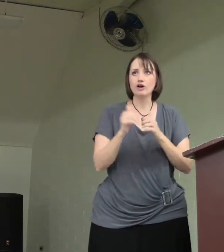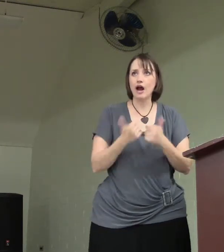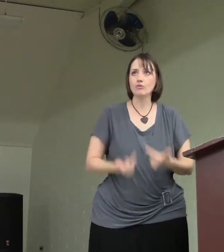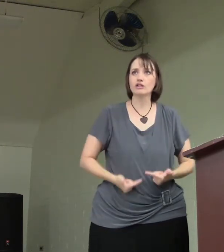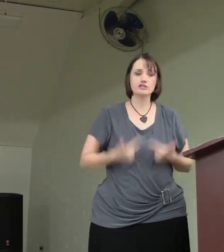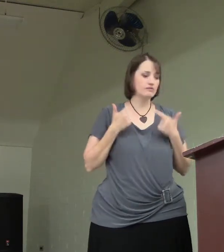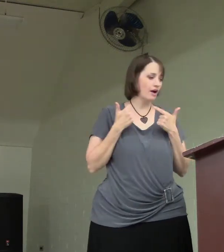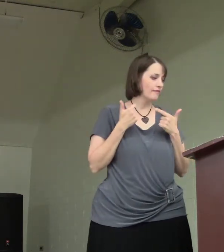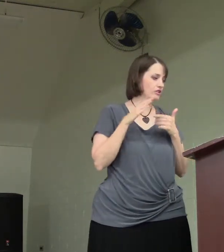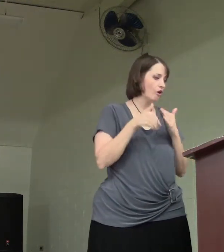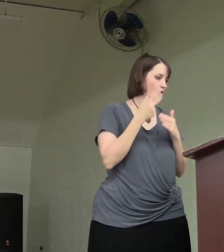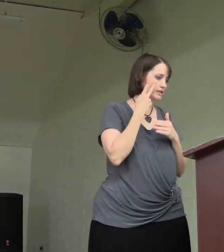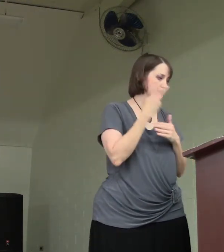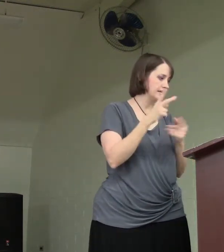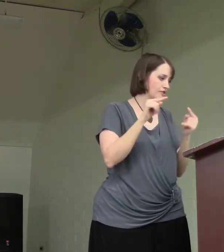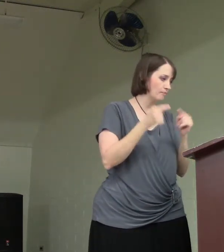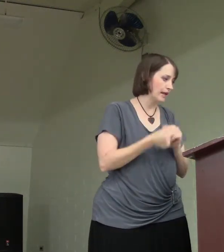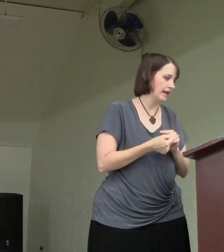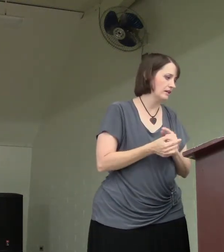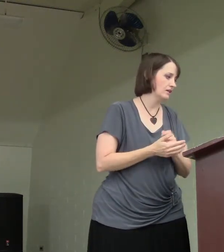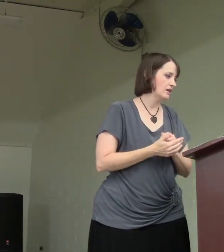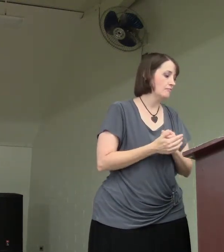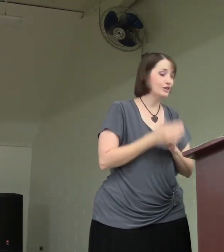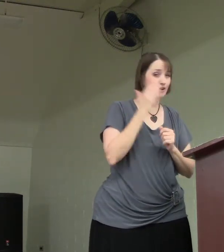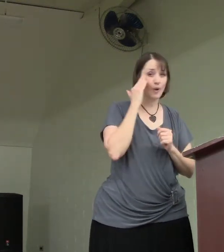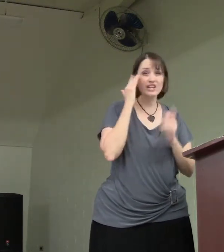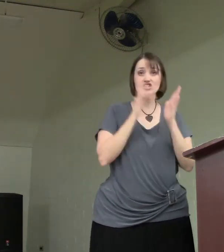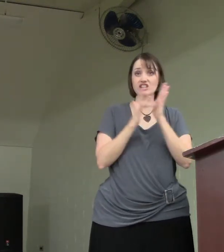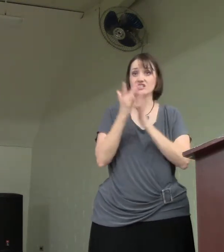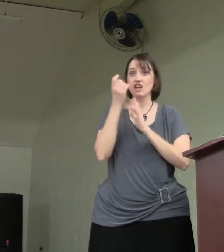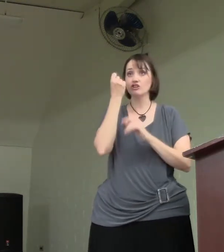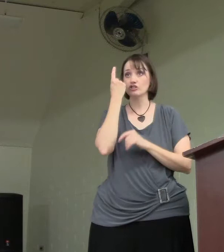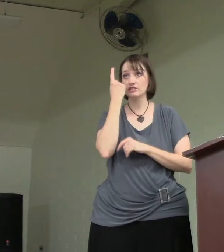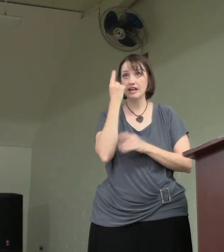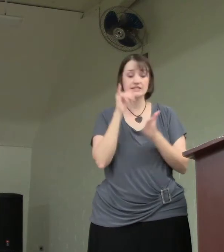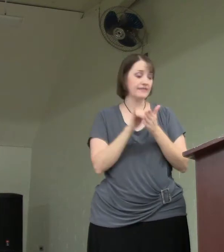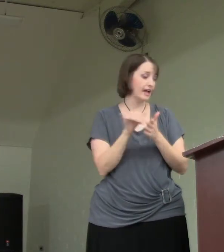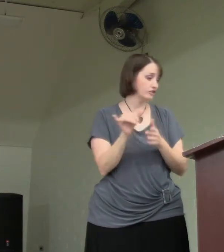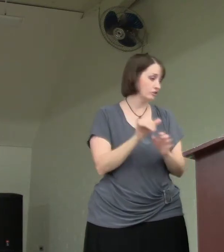or how we're going to survive, because all we see is our pain. But you know what? Jesus understands that too.